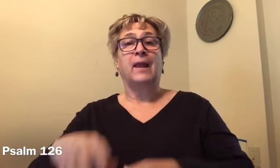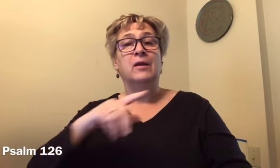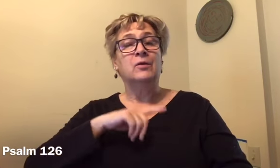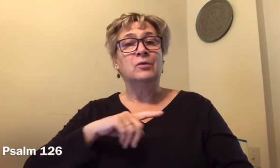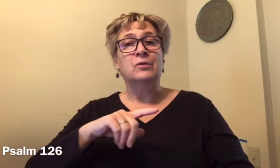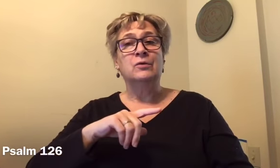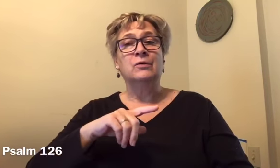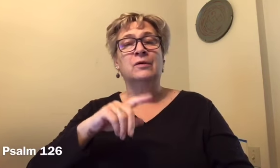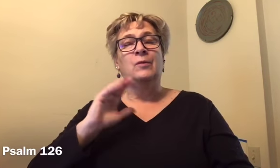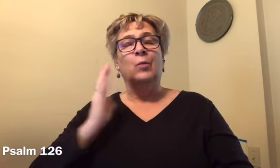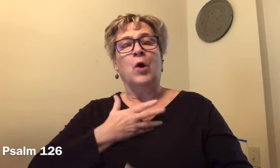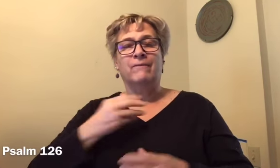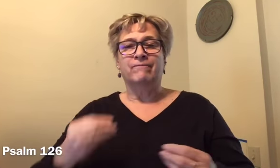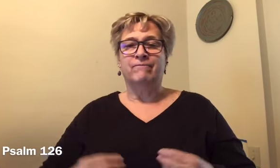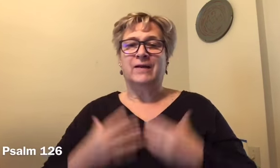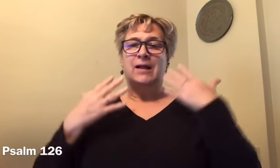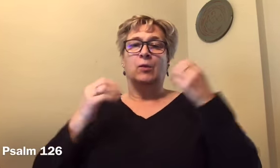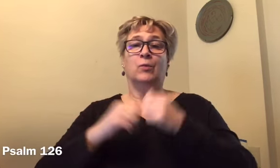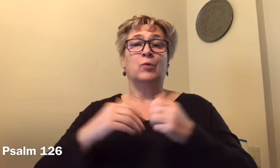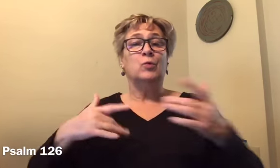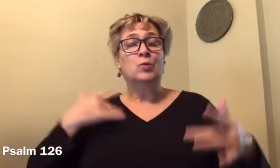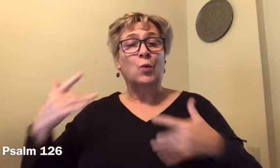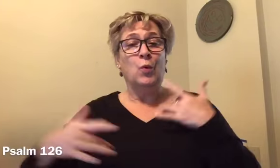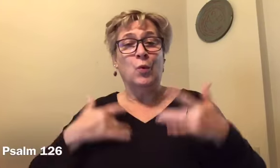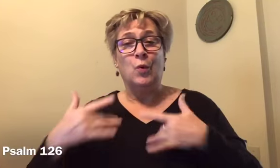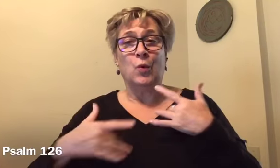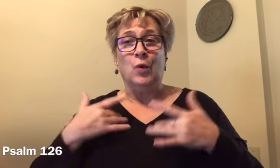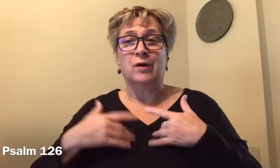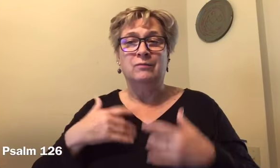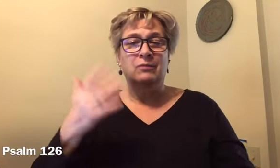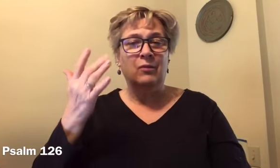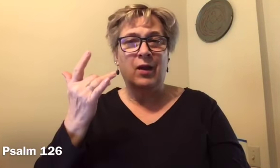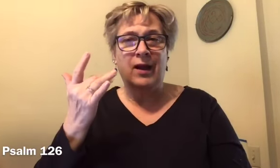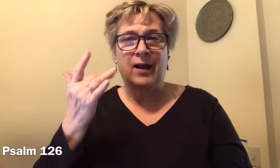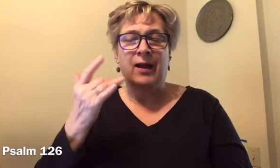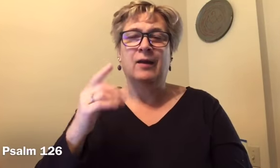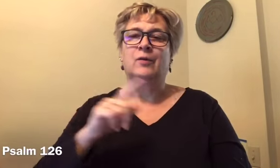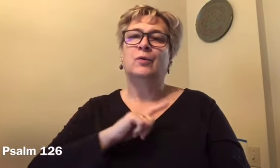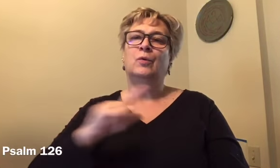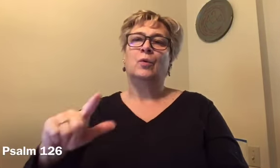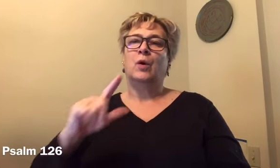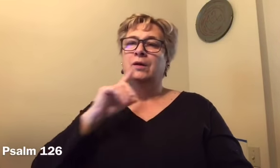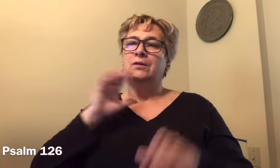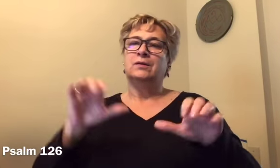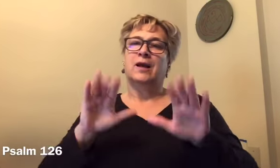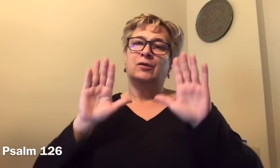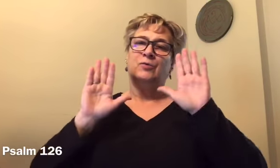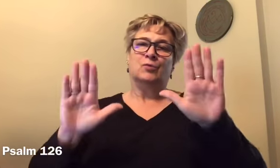The Lord has done great things for us. We are filled with joy.